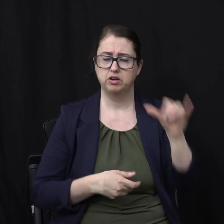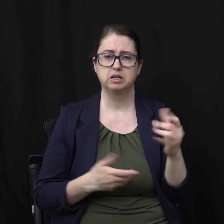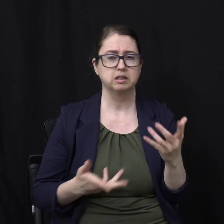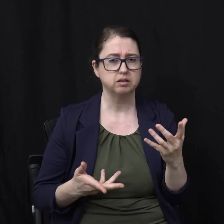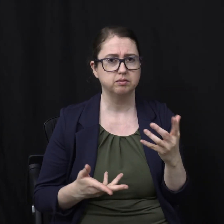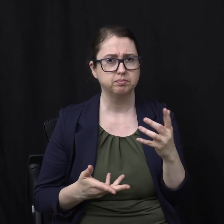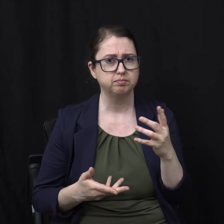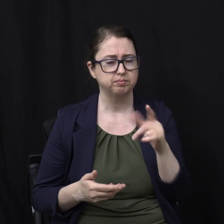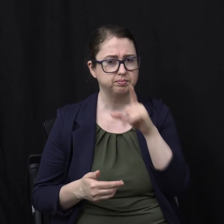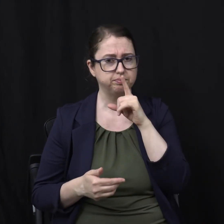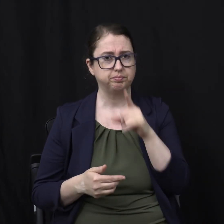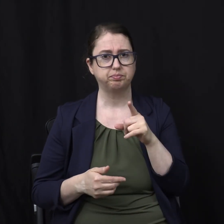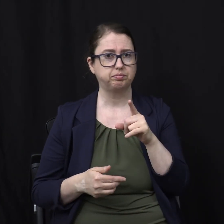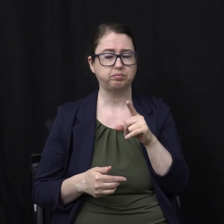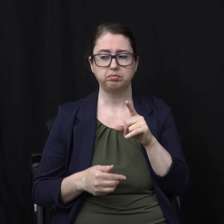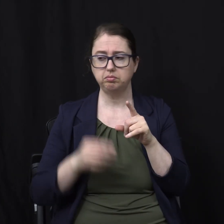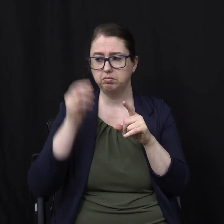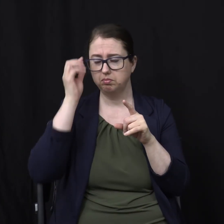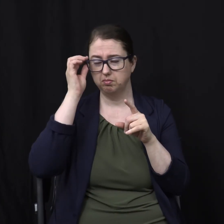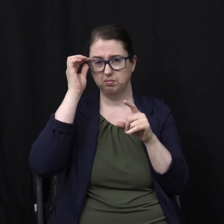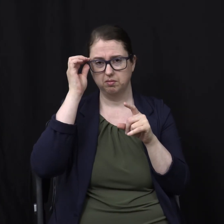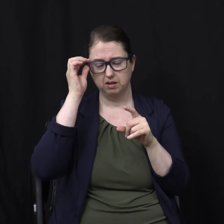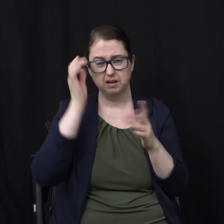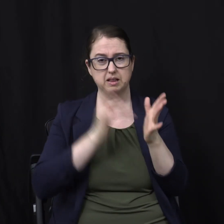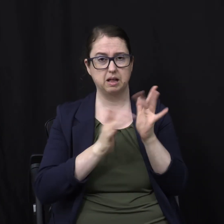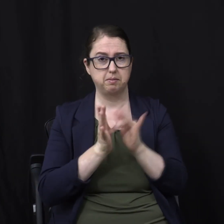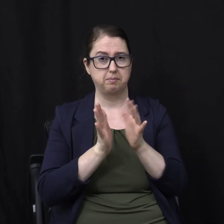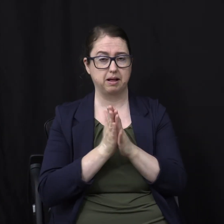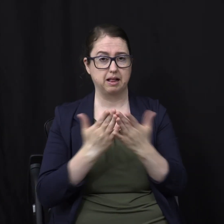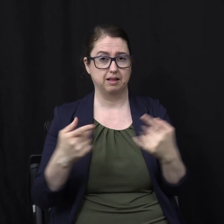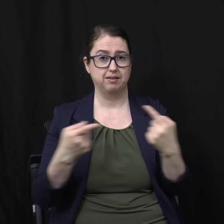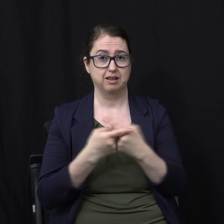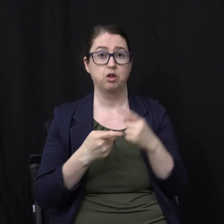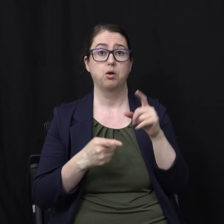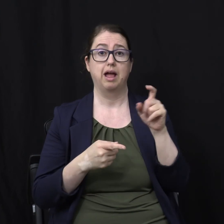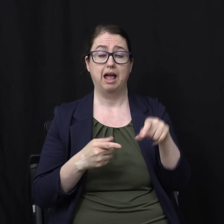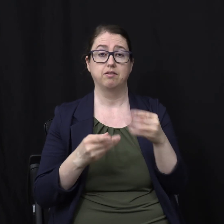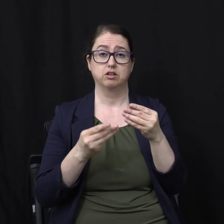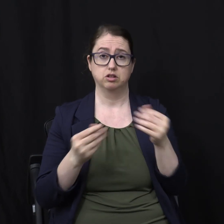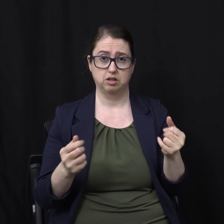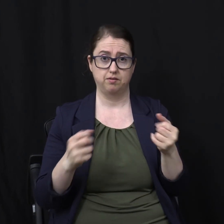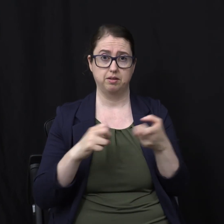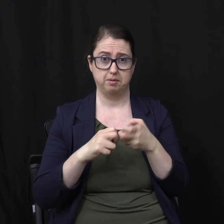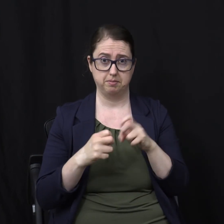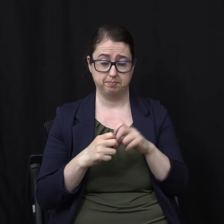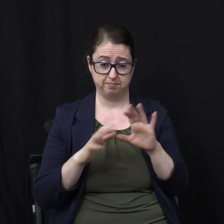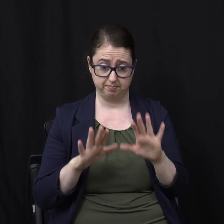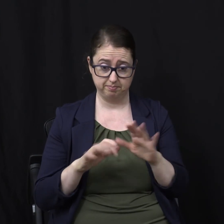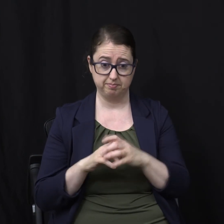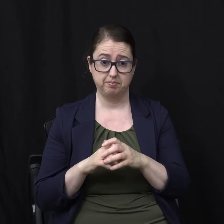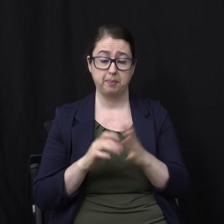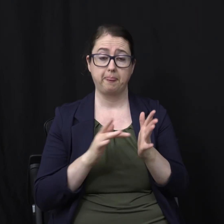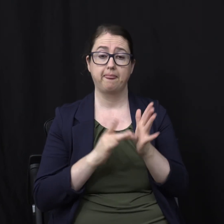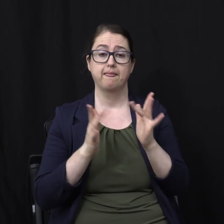two days later Is he lying? He can't lie? Does the Bible contradict? It can't? I gotta solve this puzzle Same thing here The Bible has been